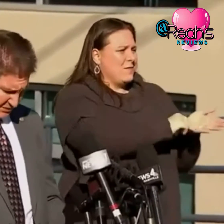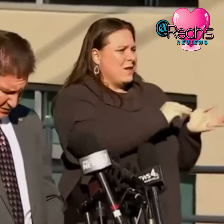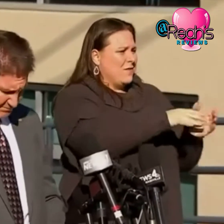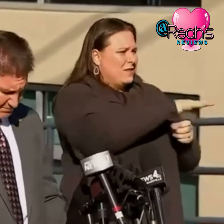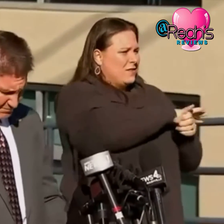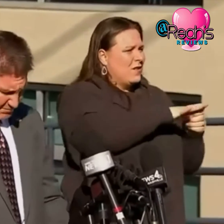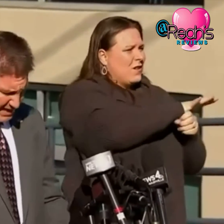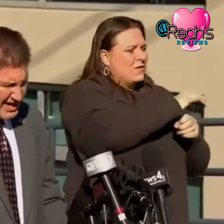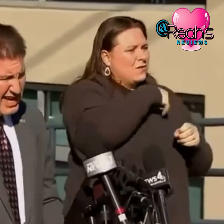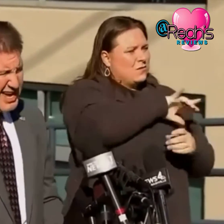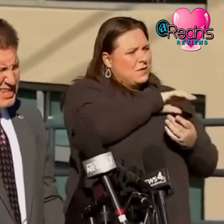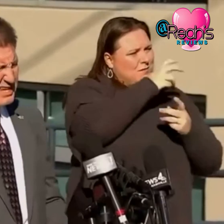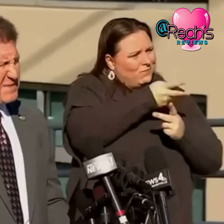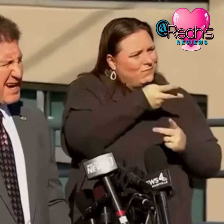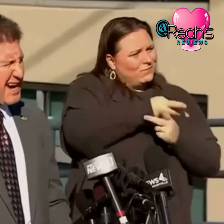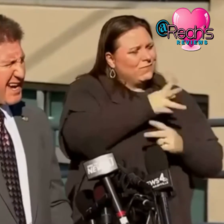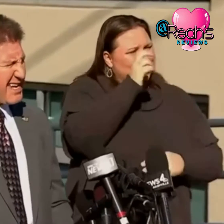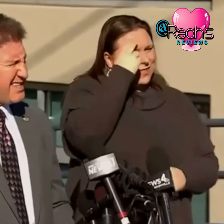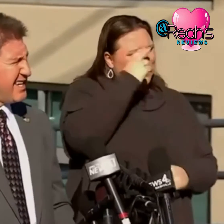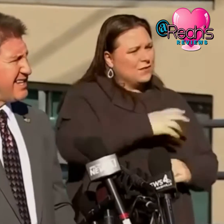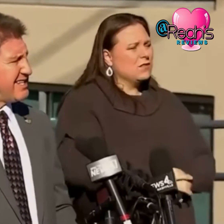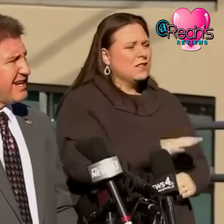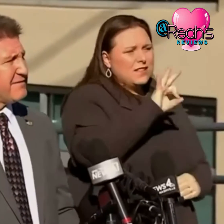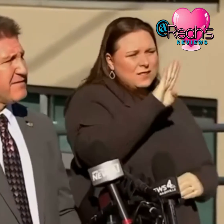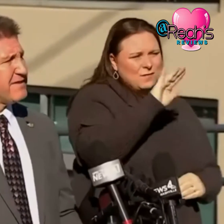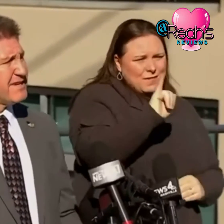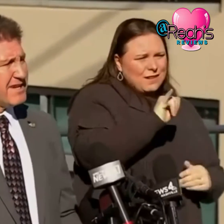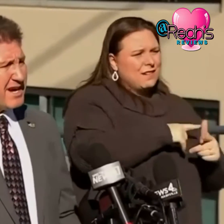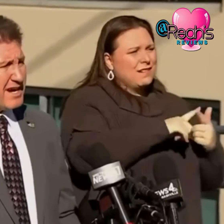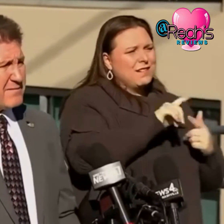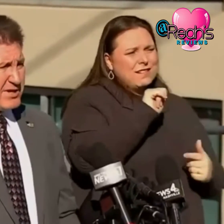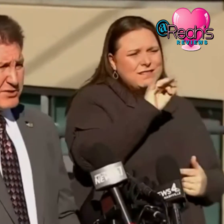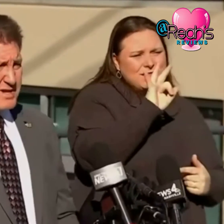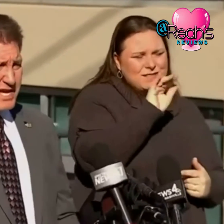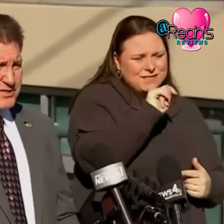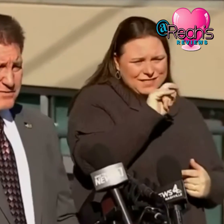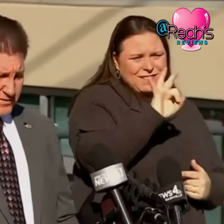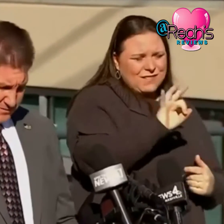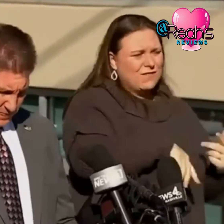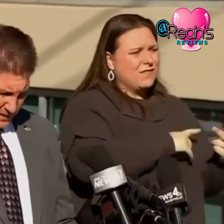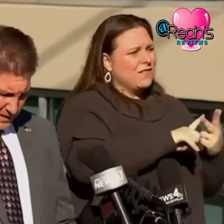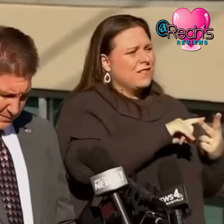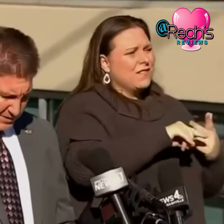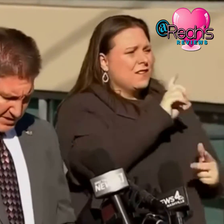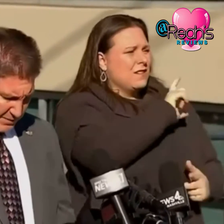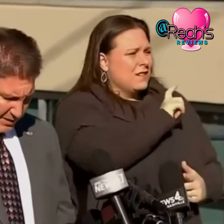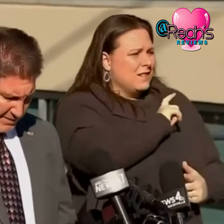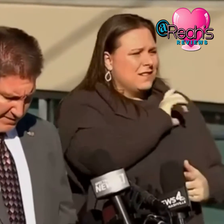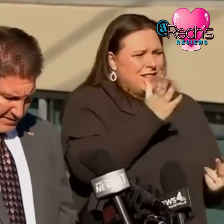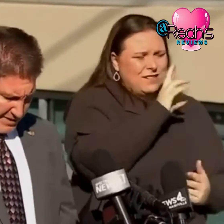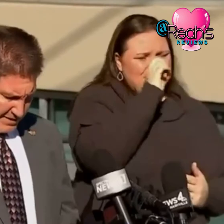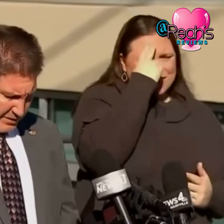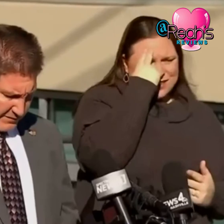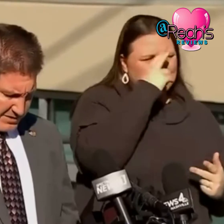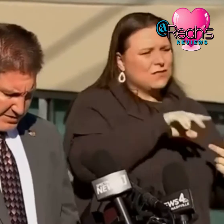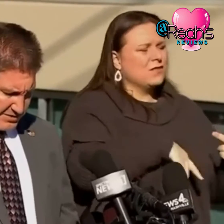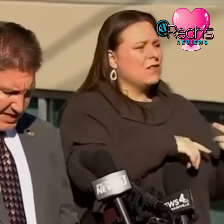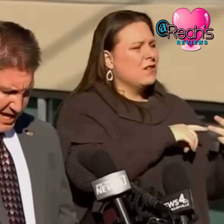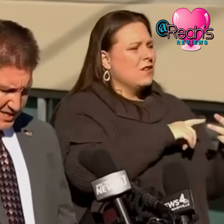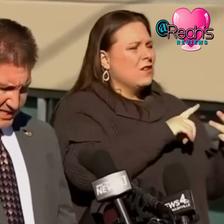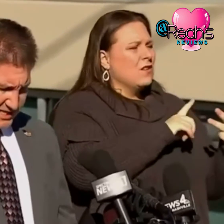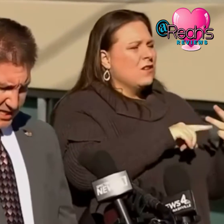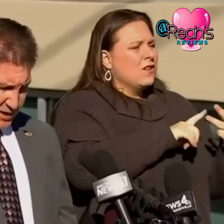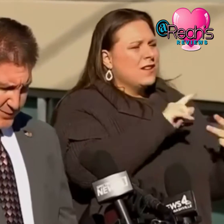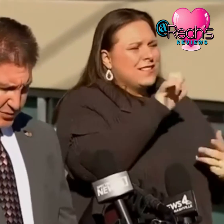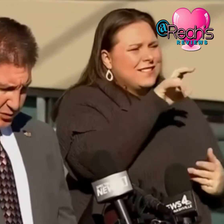Nashville the FBI the ATF Metro Nashville Police Department officers